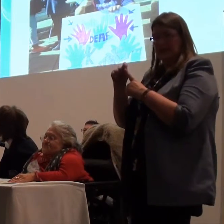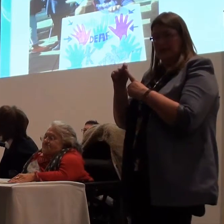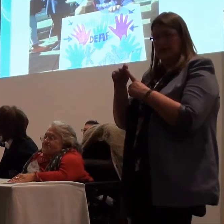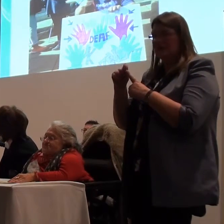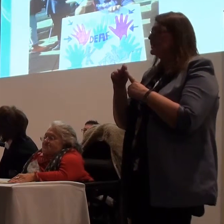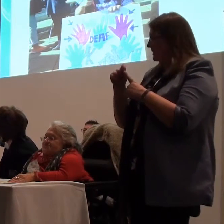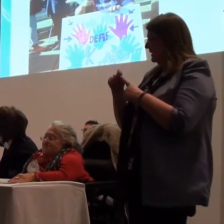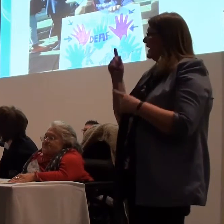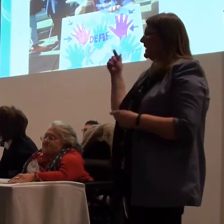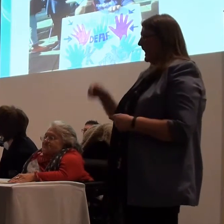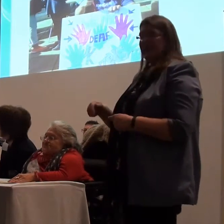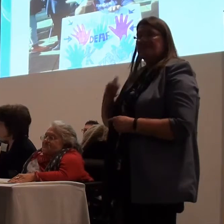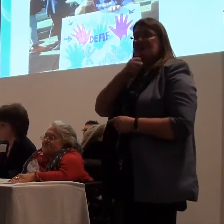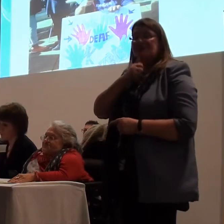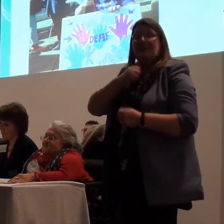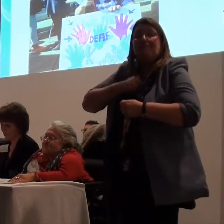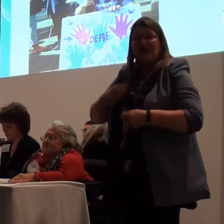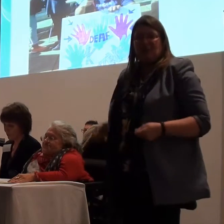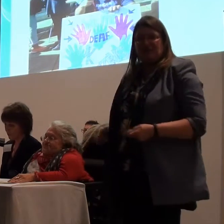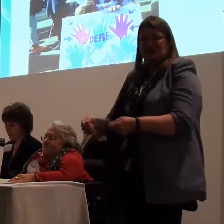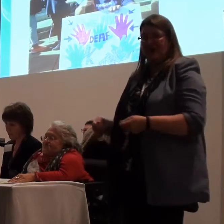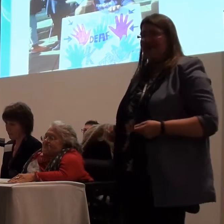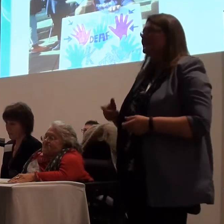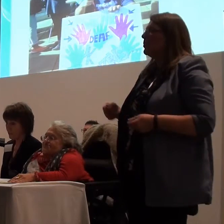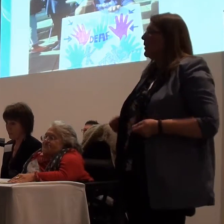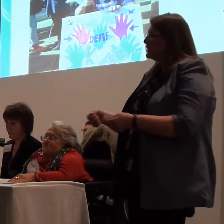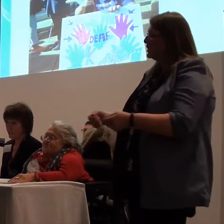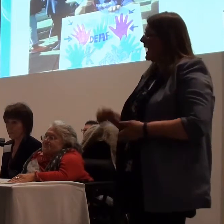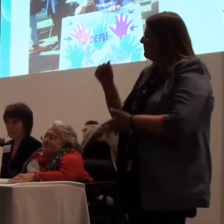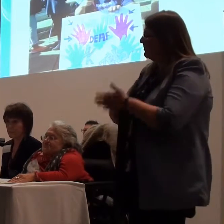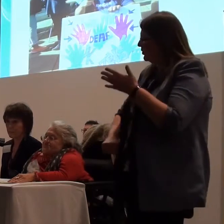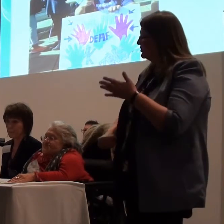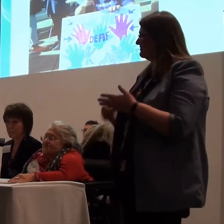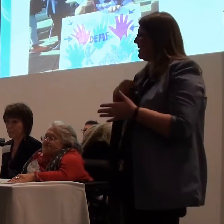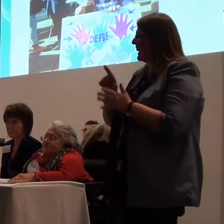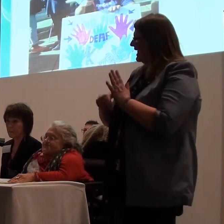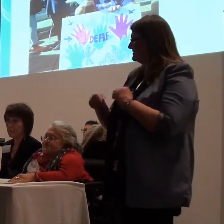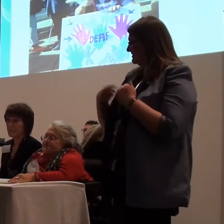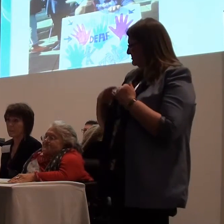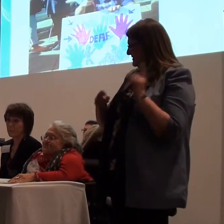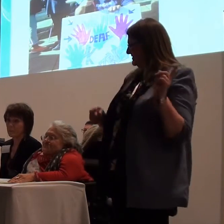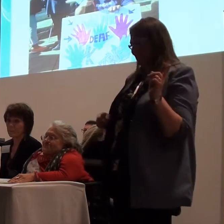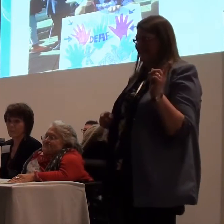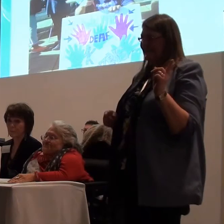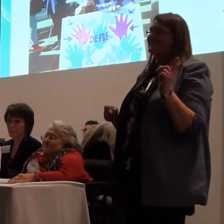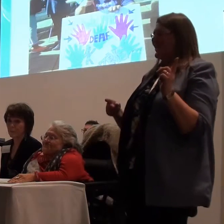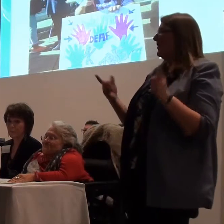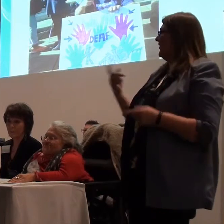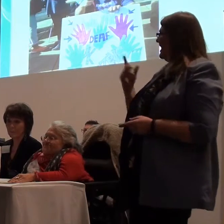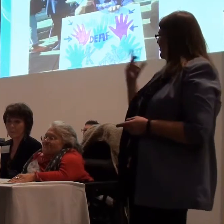He has CP. He's using my wheelchair. He's using my wheelchair. For my late husband.